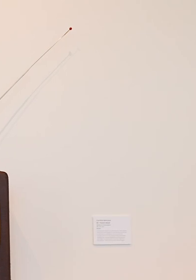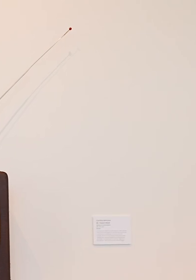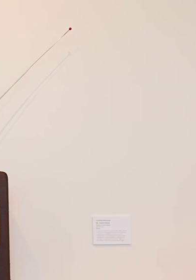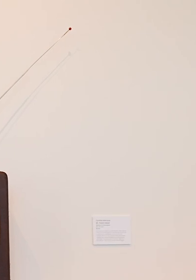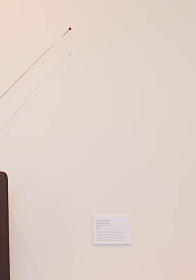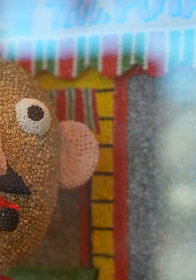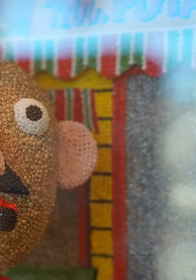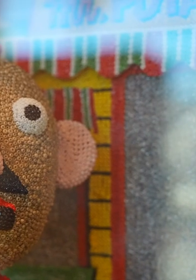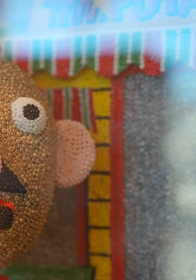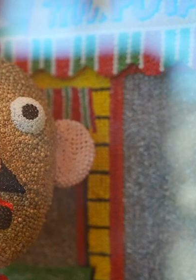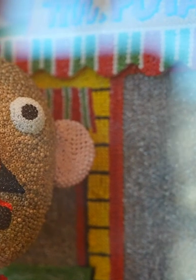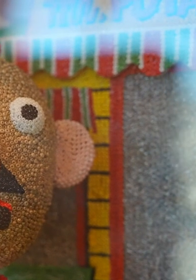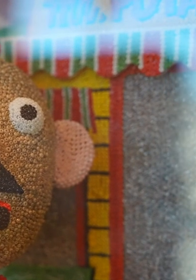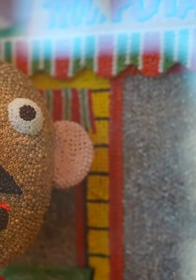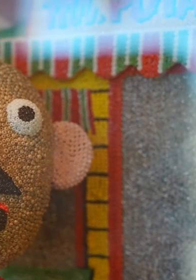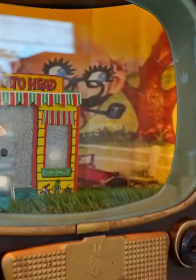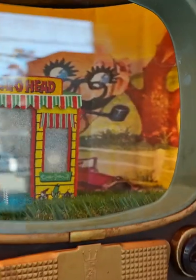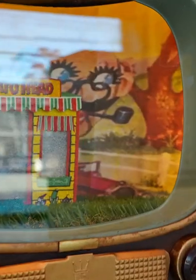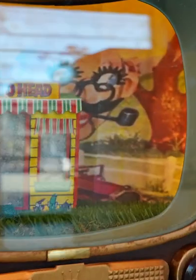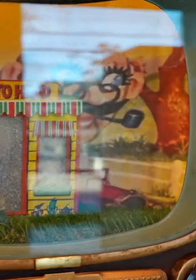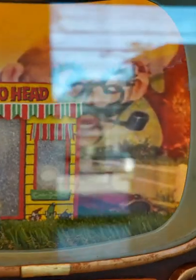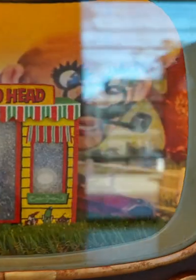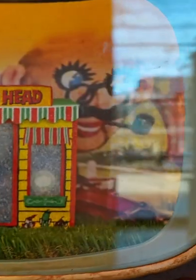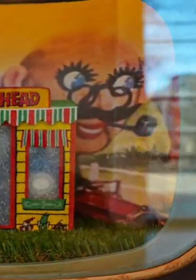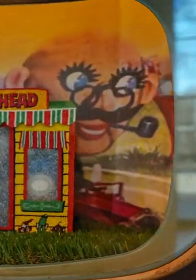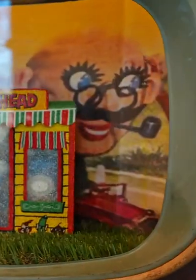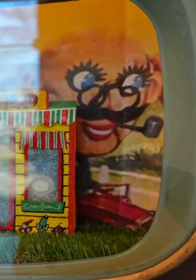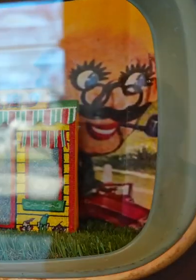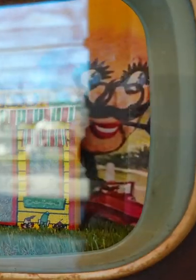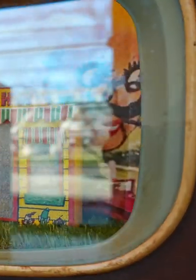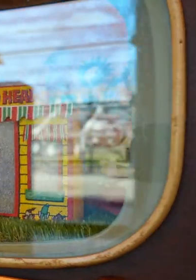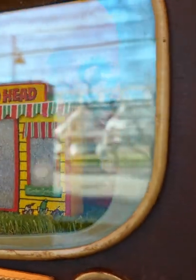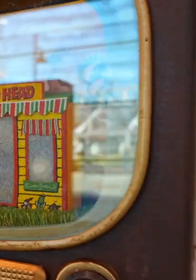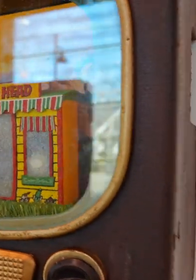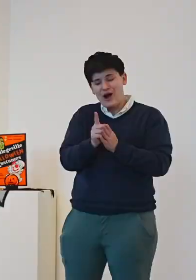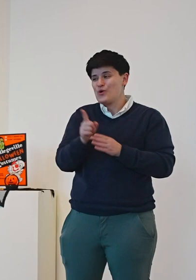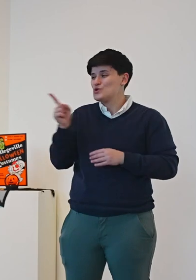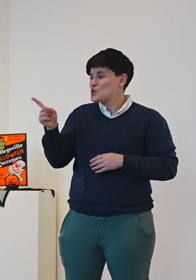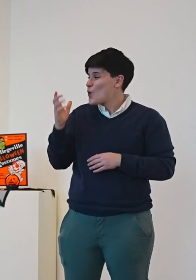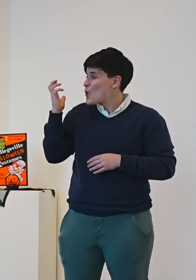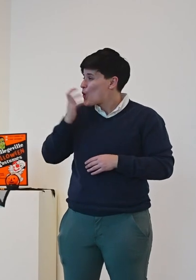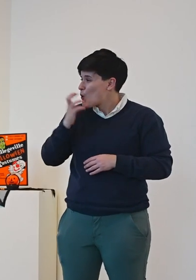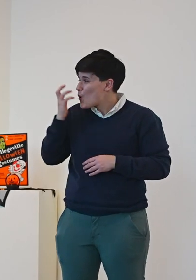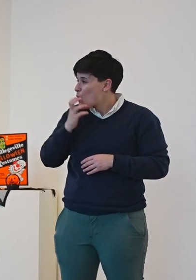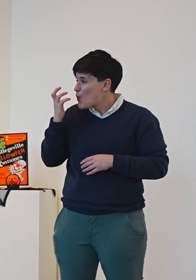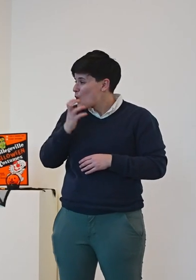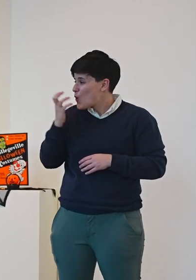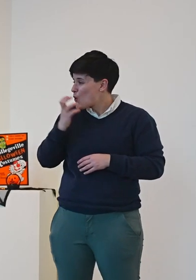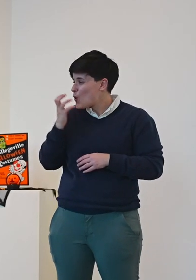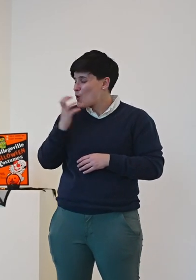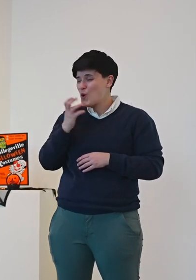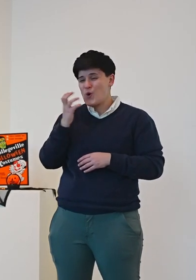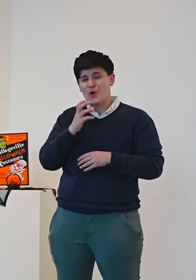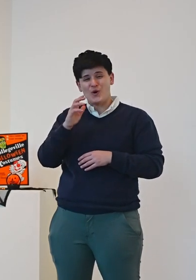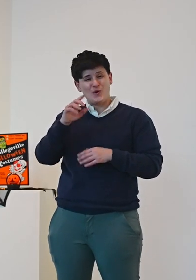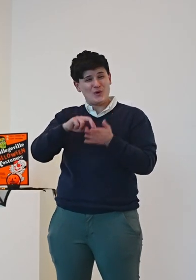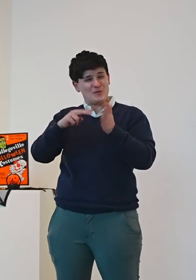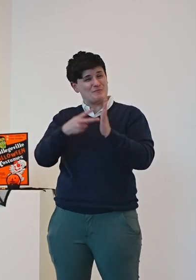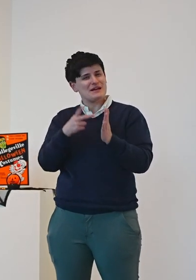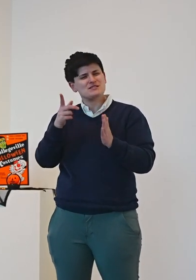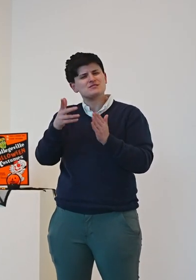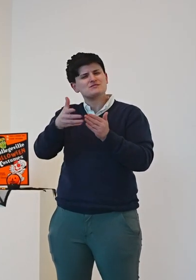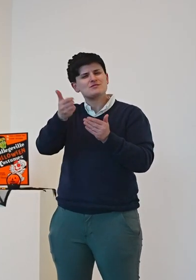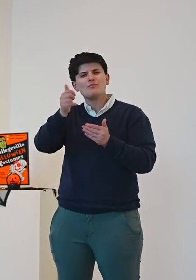took 73 hours wow so you kind of find this to be like your therapy